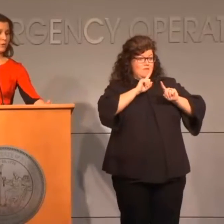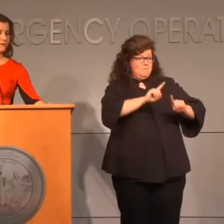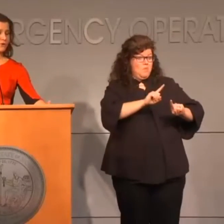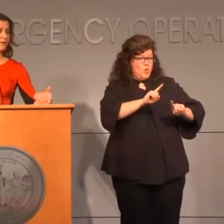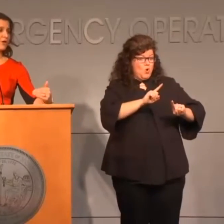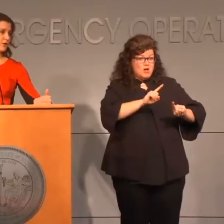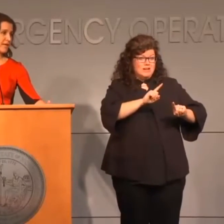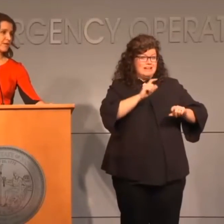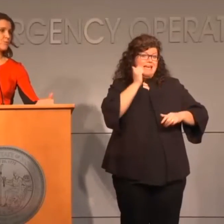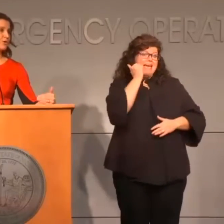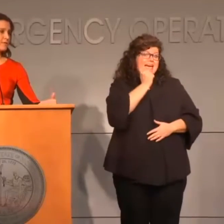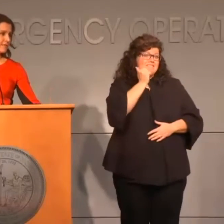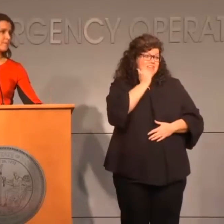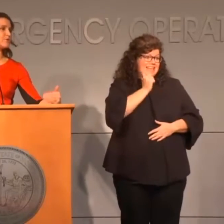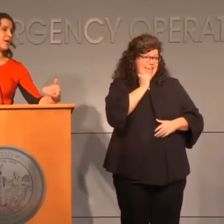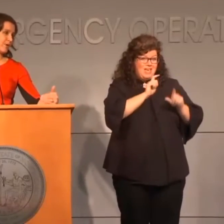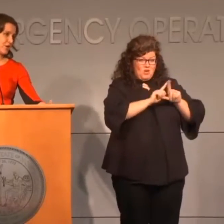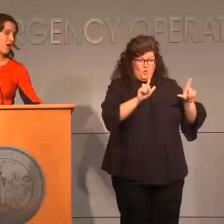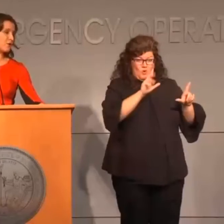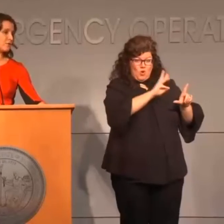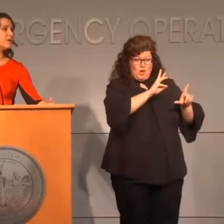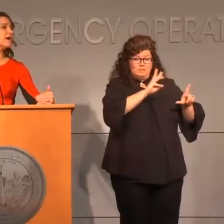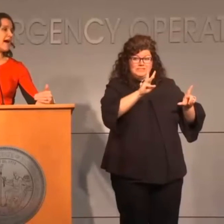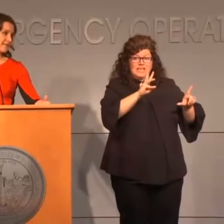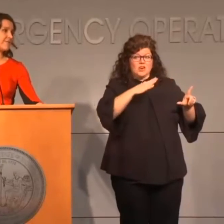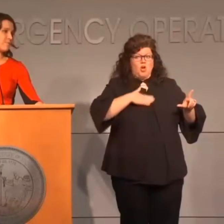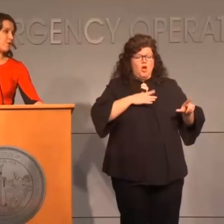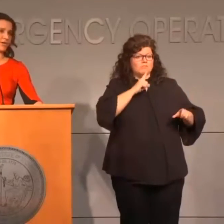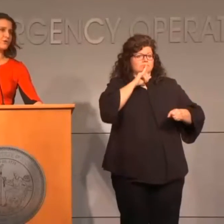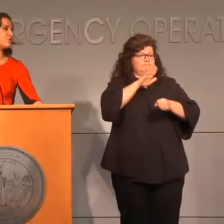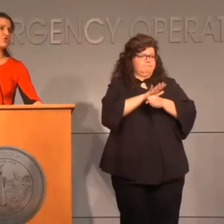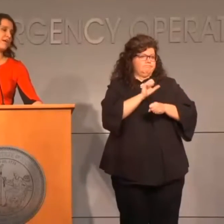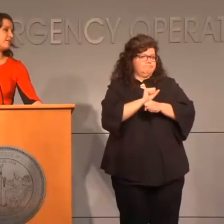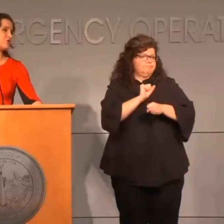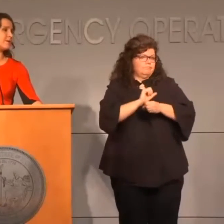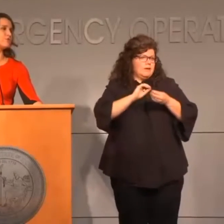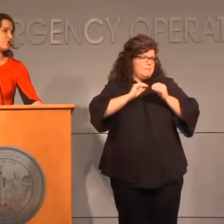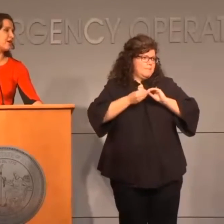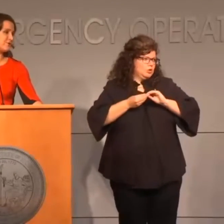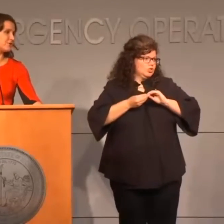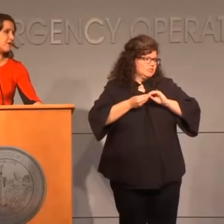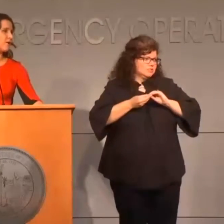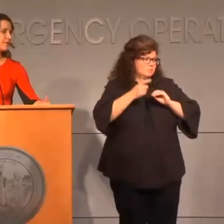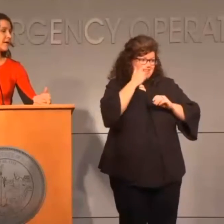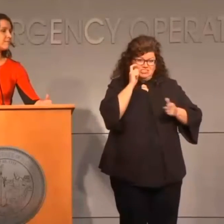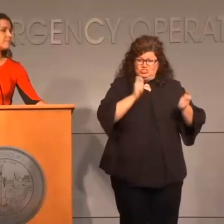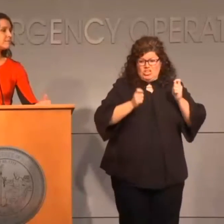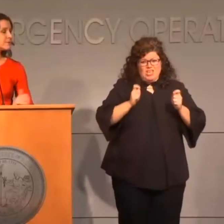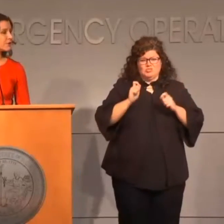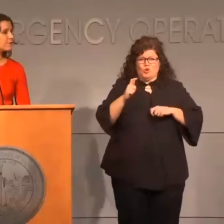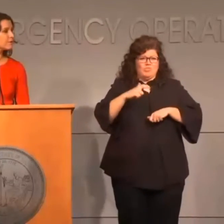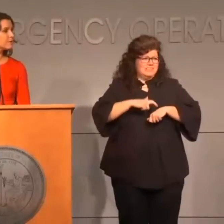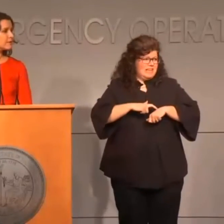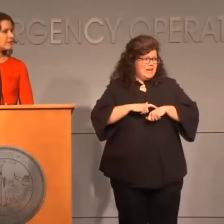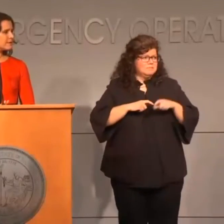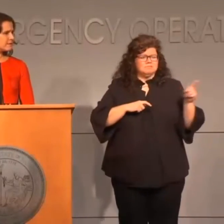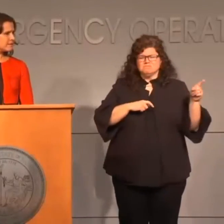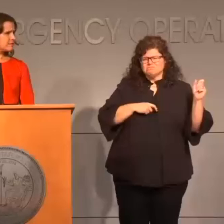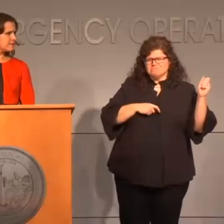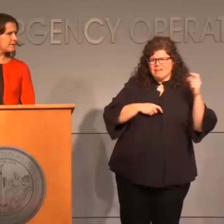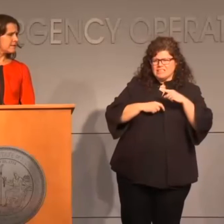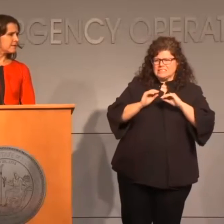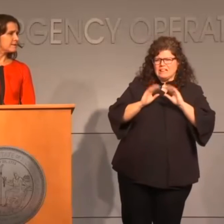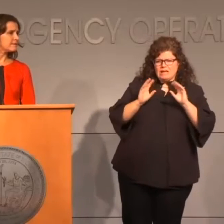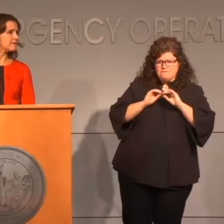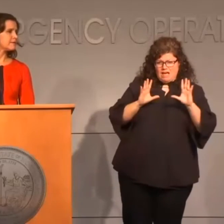every 24 hours on our dashboard is the numbers that we know as of that morning, because those numbers are changing all the time. I'm sorry, follow-up, do you know if that –